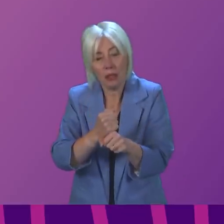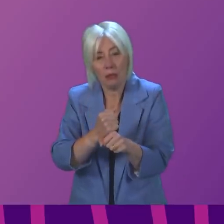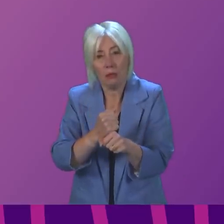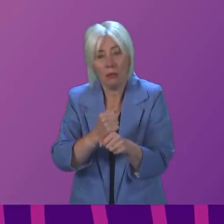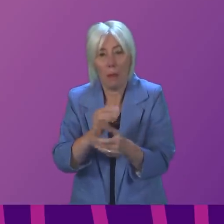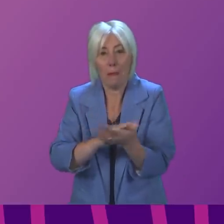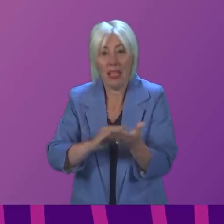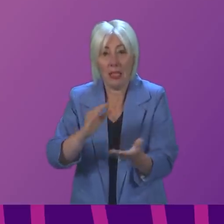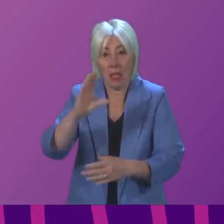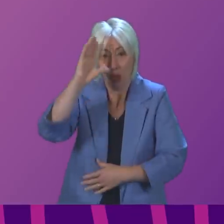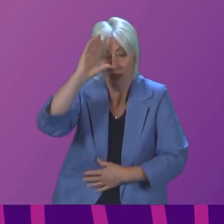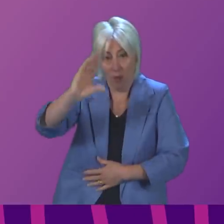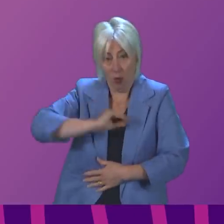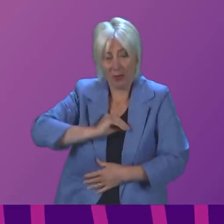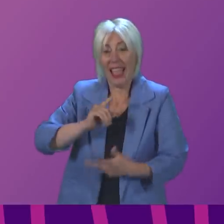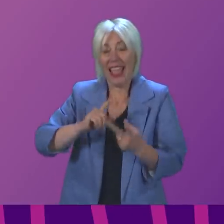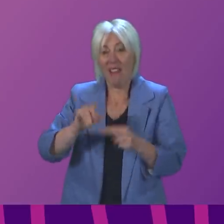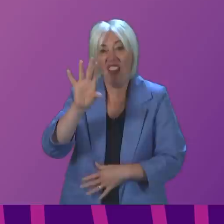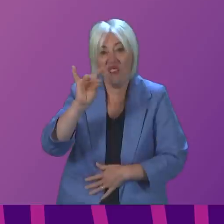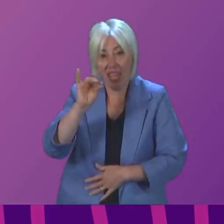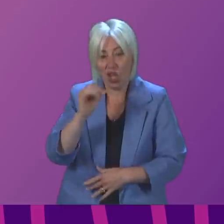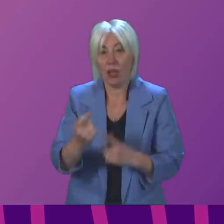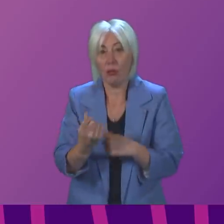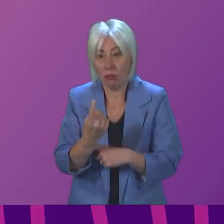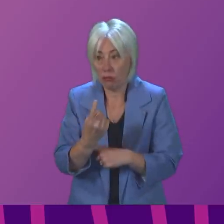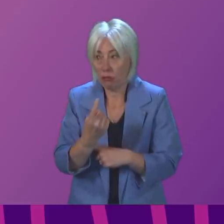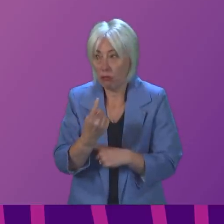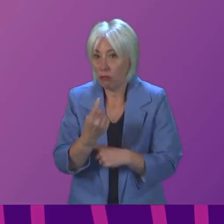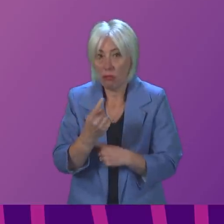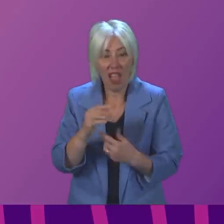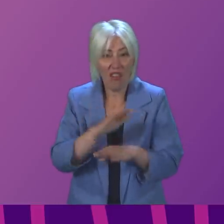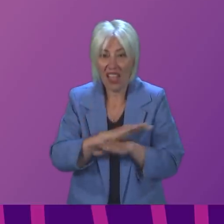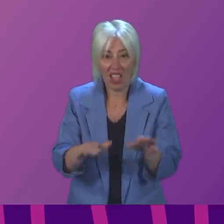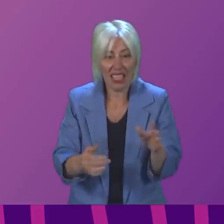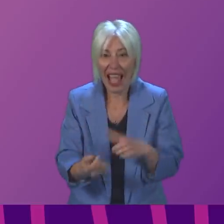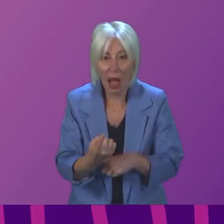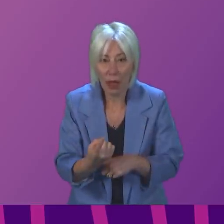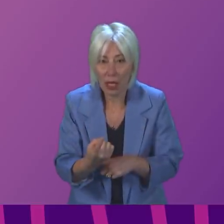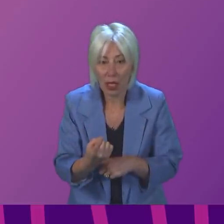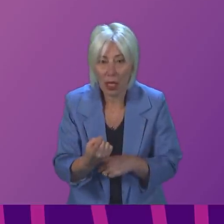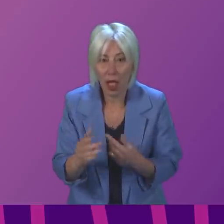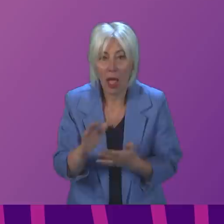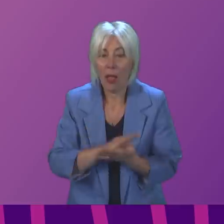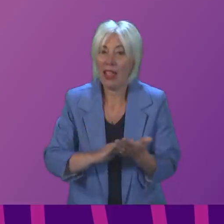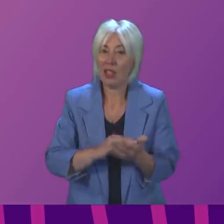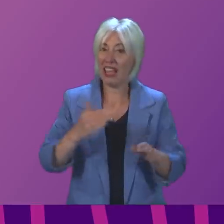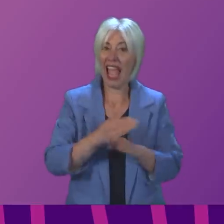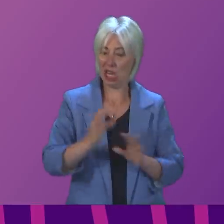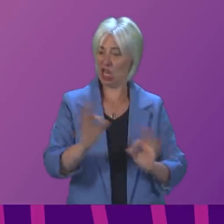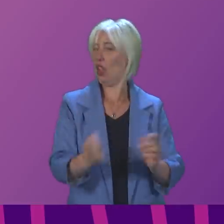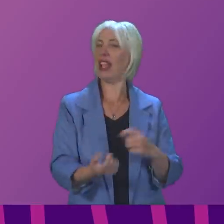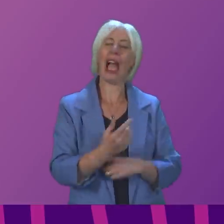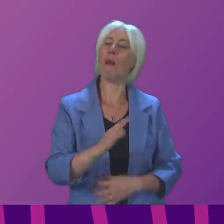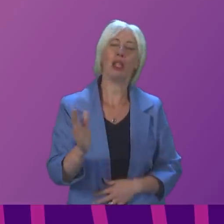alerted to cases of infection. When that doesn't get triggered, that doesn't mean to say no action is taken on